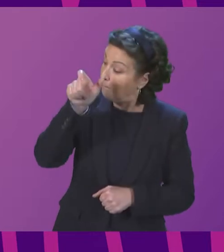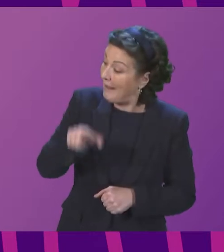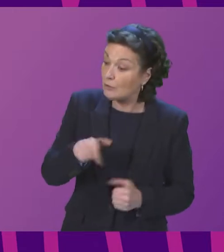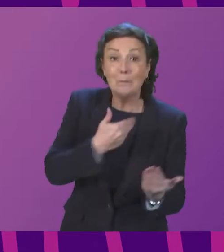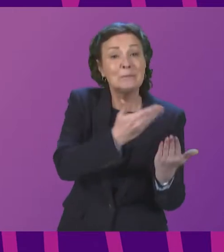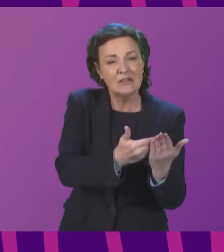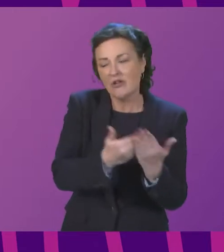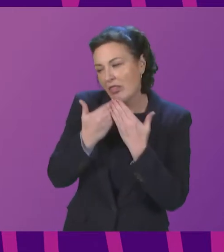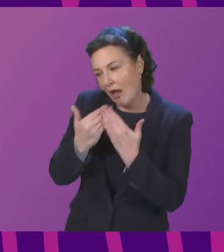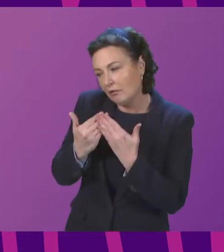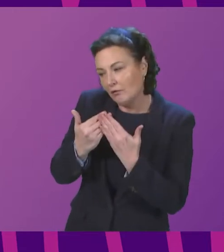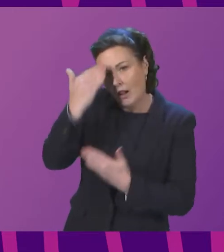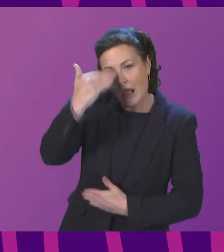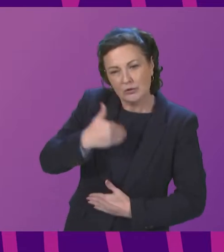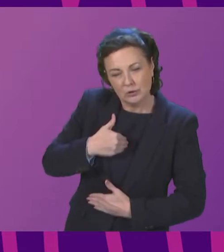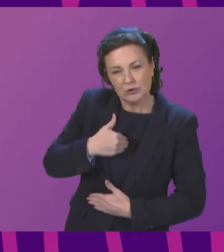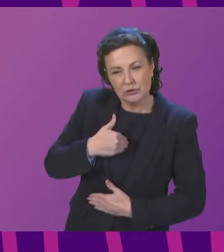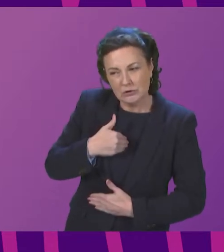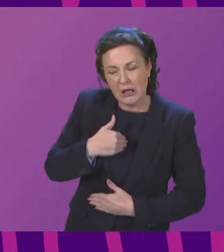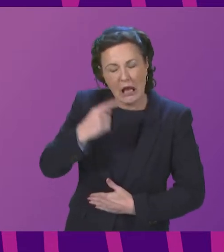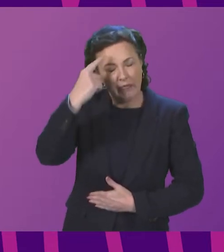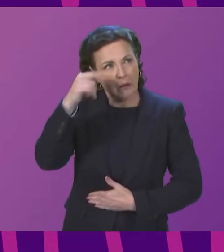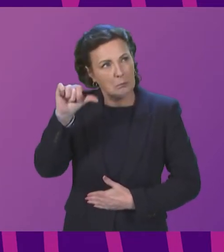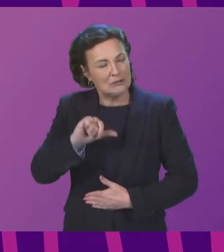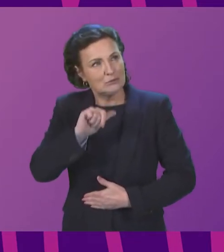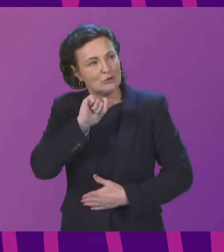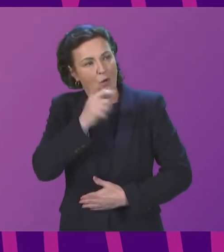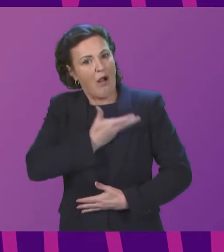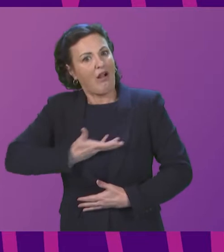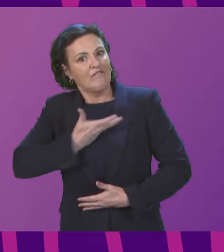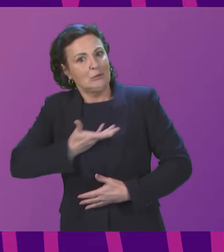attention. mean, it must be a very uncomfortable circumstance.